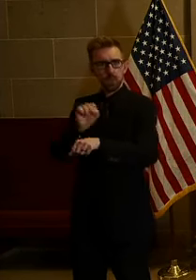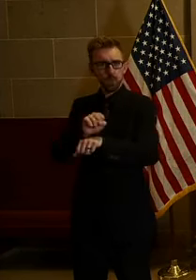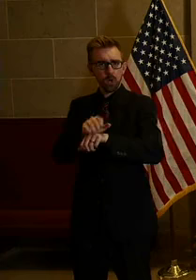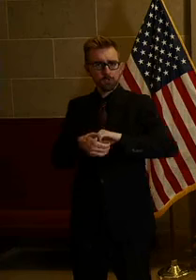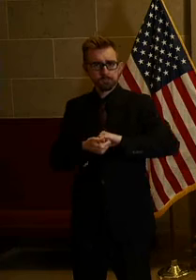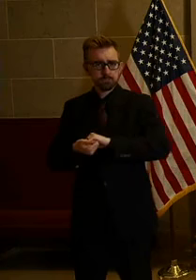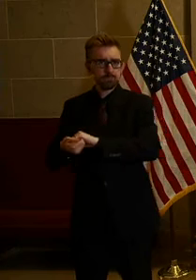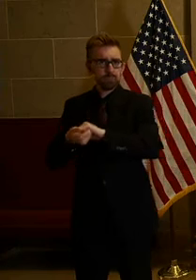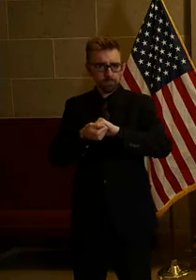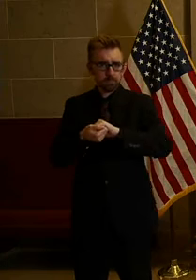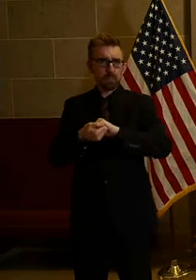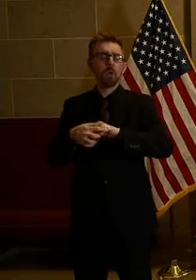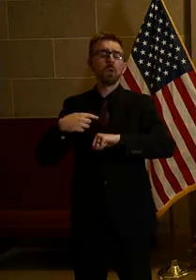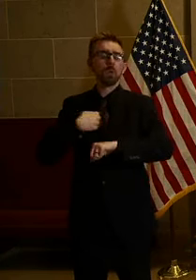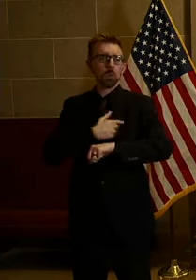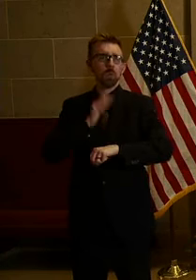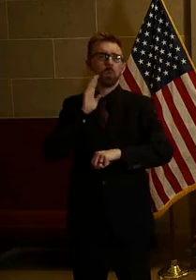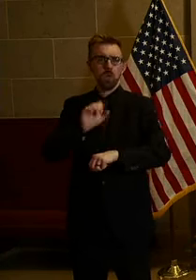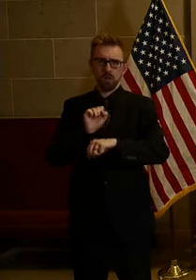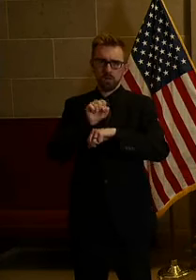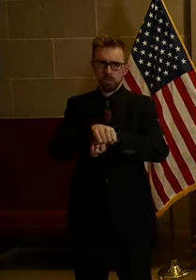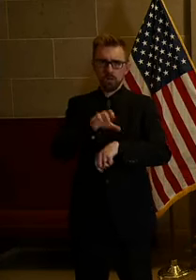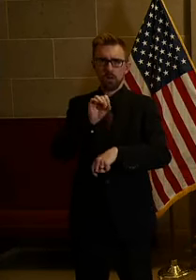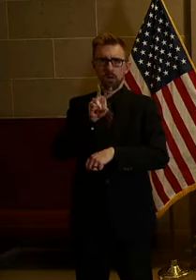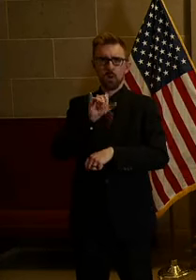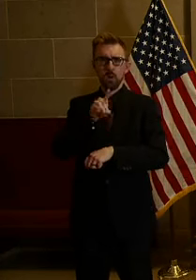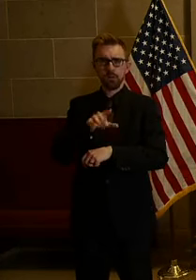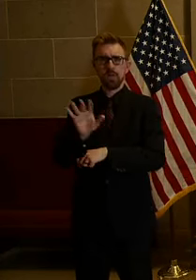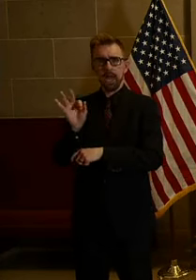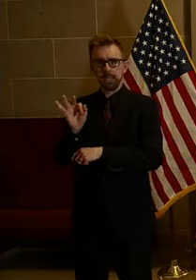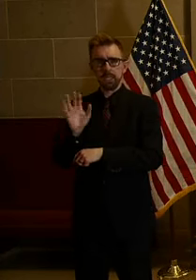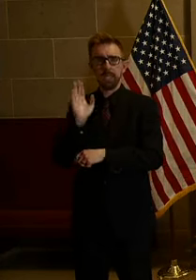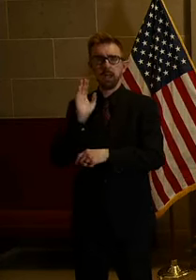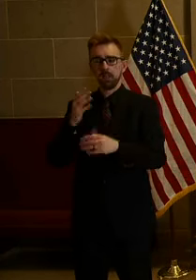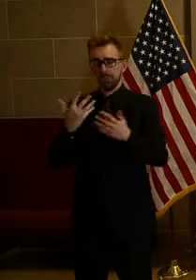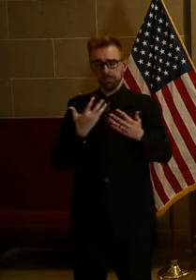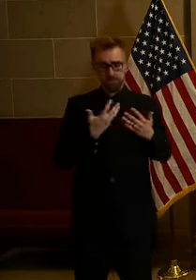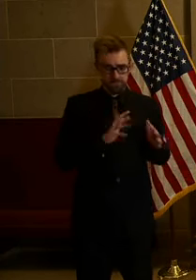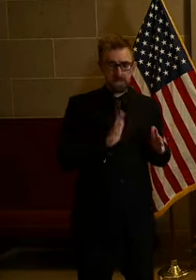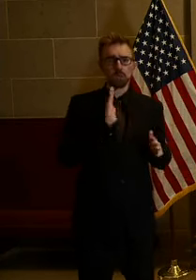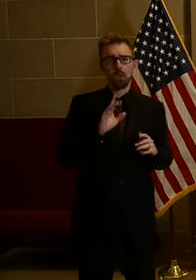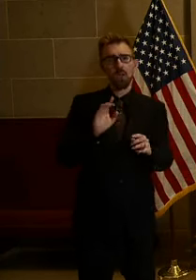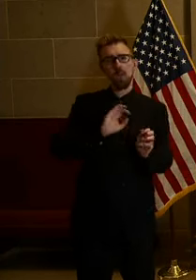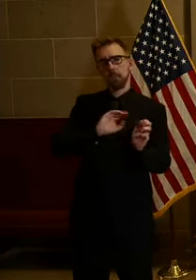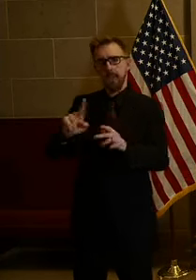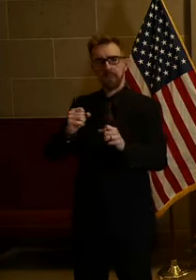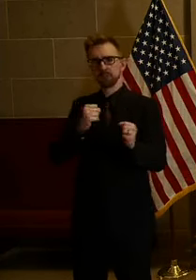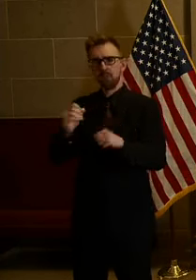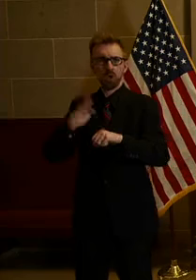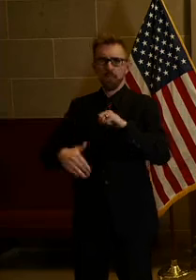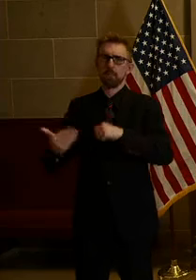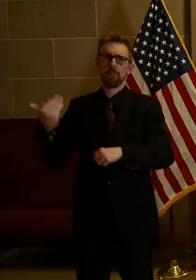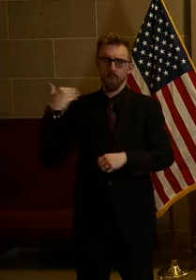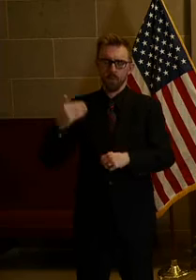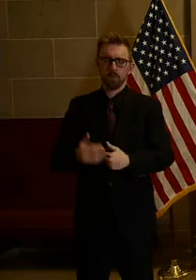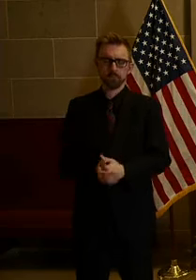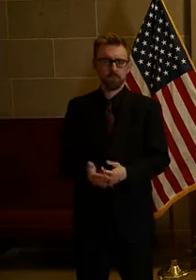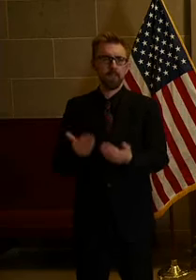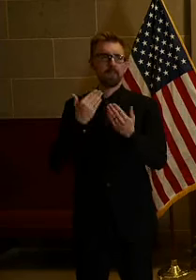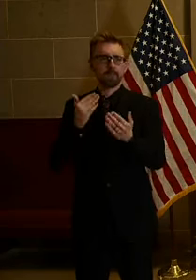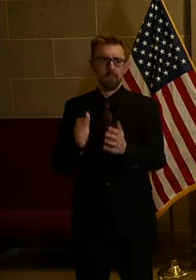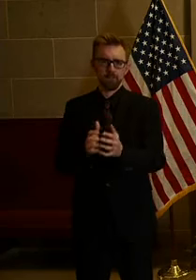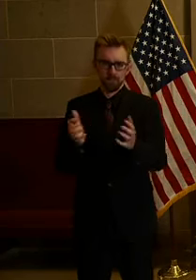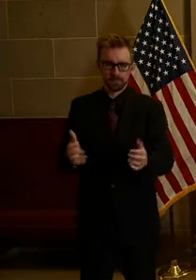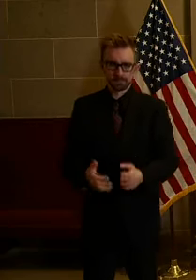Missouri, we will overcome COVID-19 and come back stronger than ever. Thank you very much.